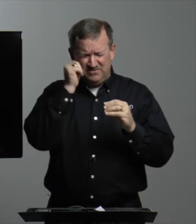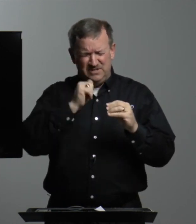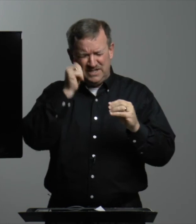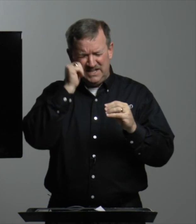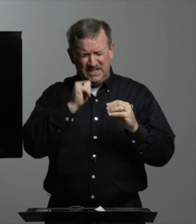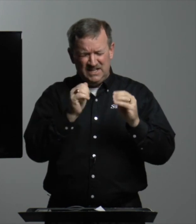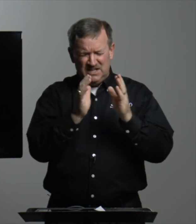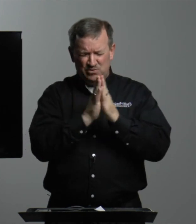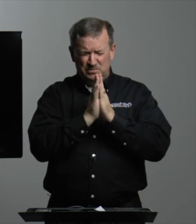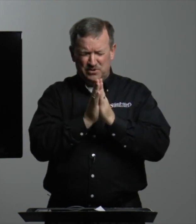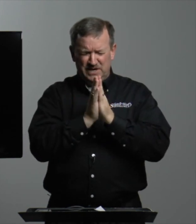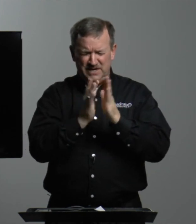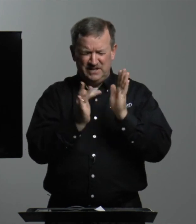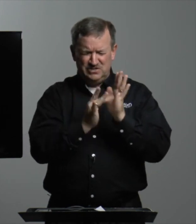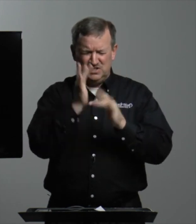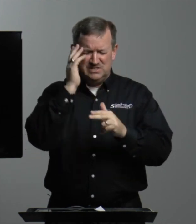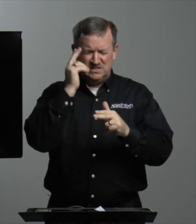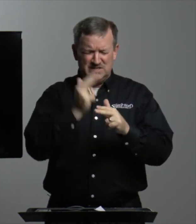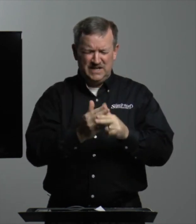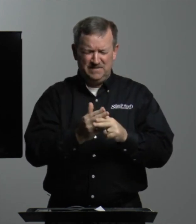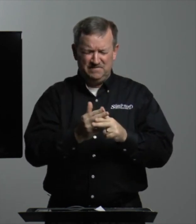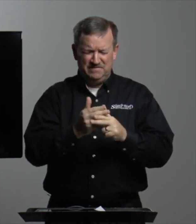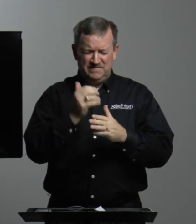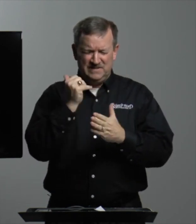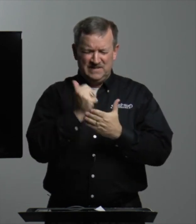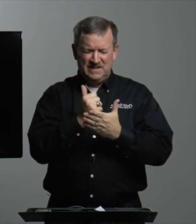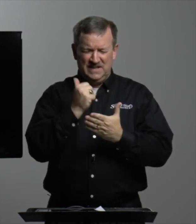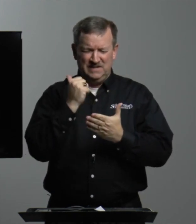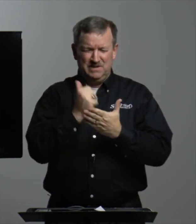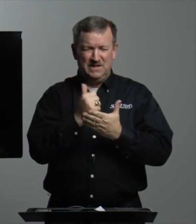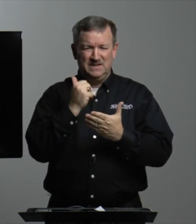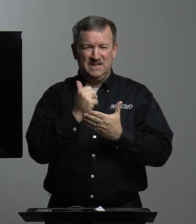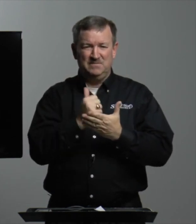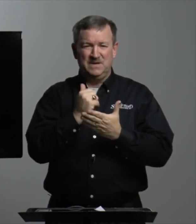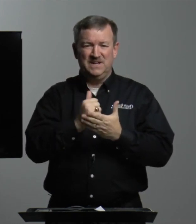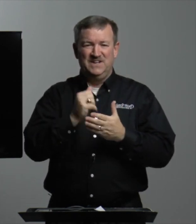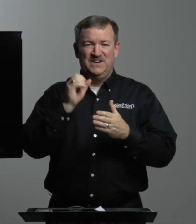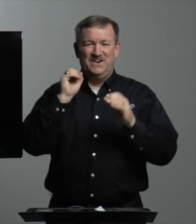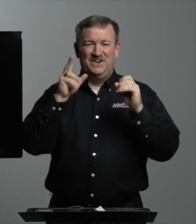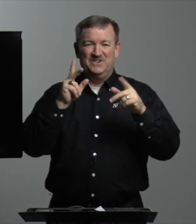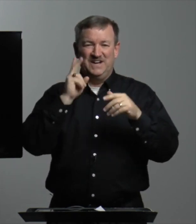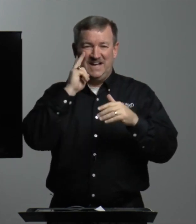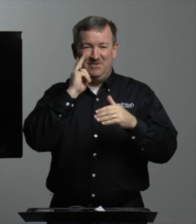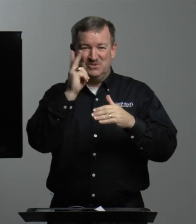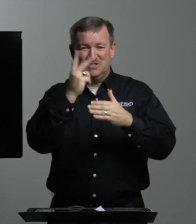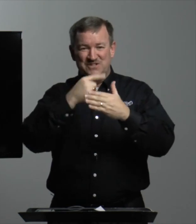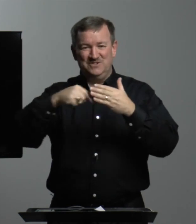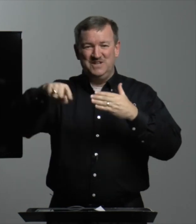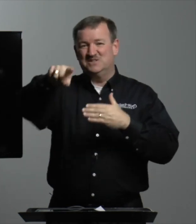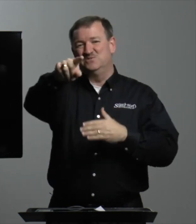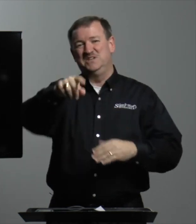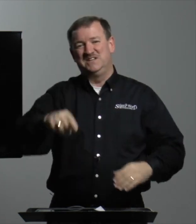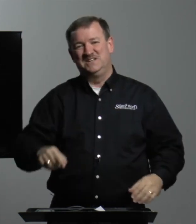every day. We pray in Jesus' name. Amen. Amen. Alright, I will see you next week.